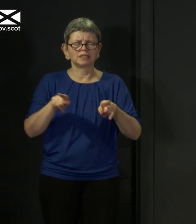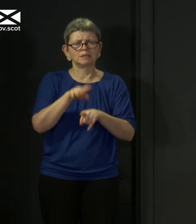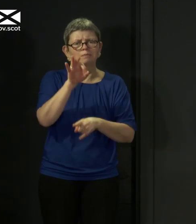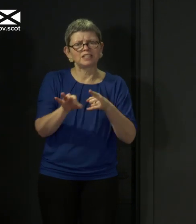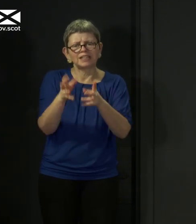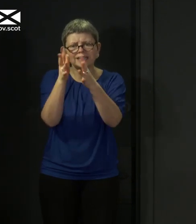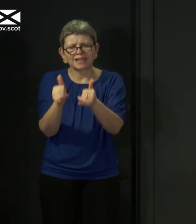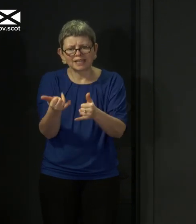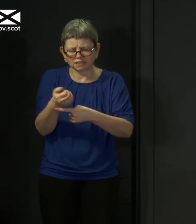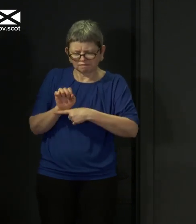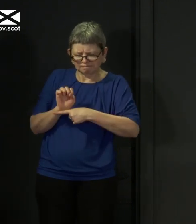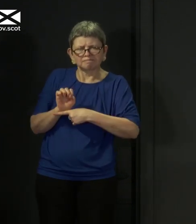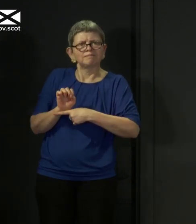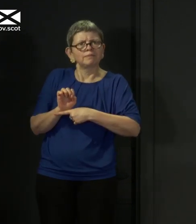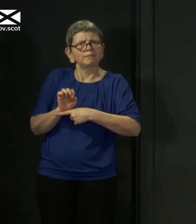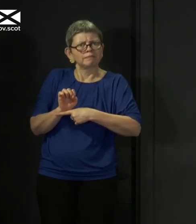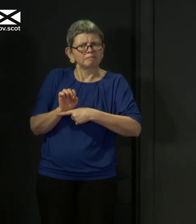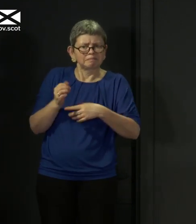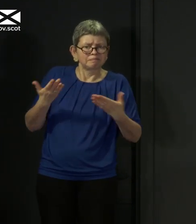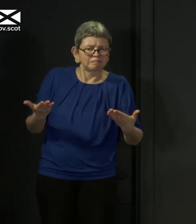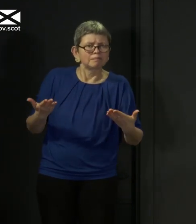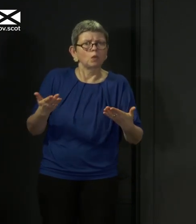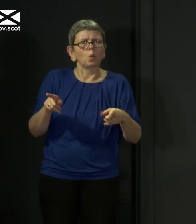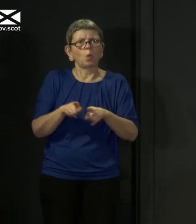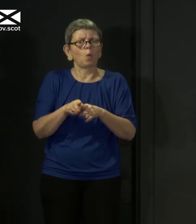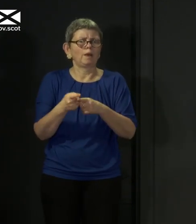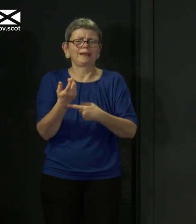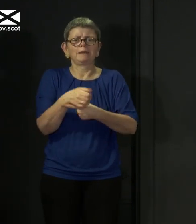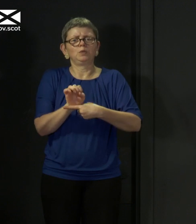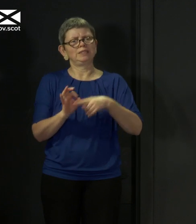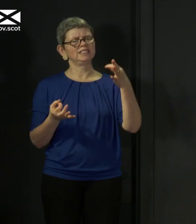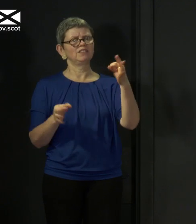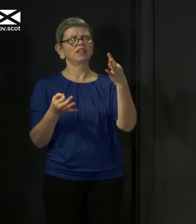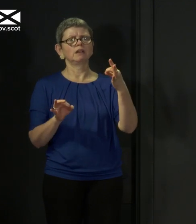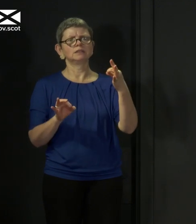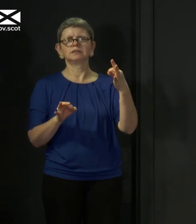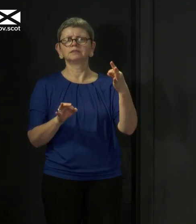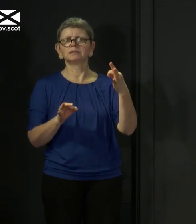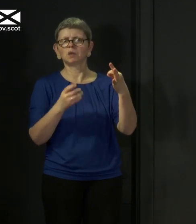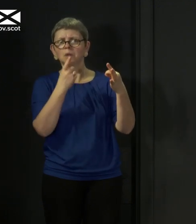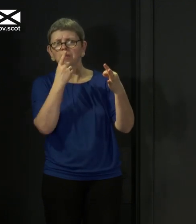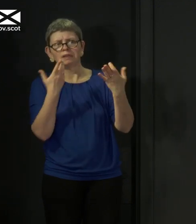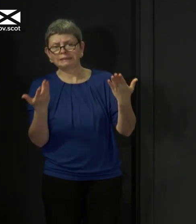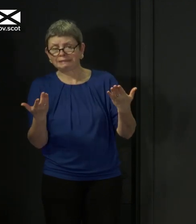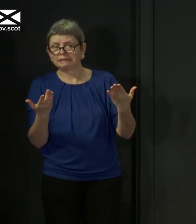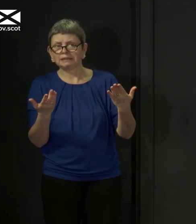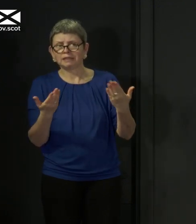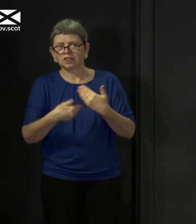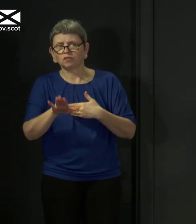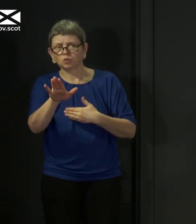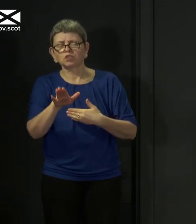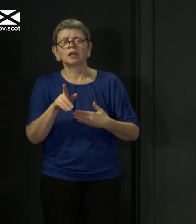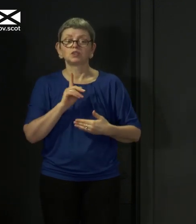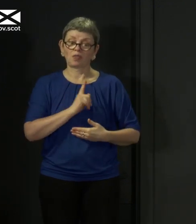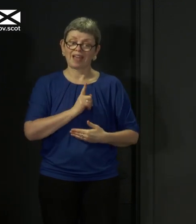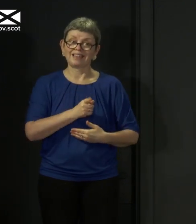approaches in the longer term that might use immunity certificates or anything like that. So it's one of not the only uncertainty around this virus, but it is one